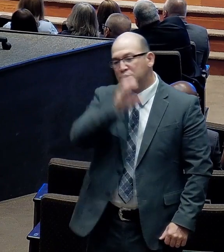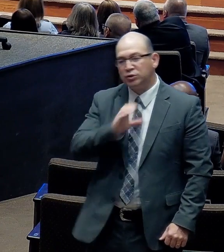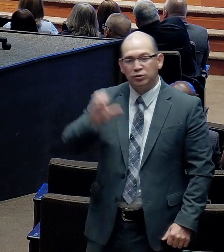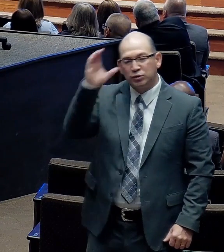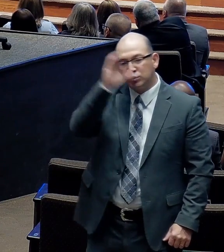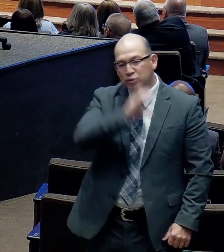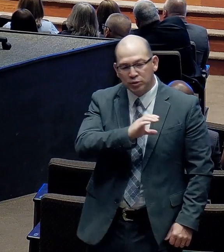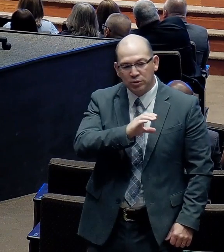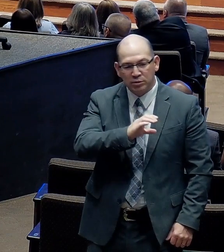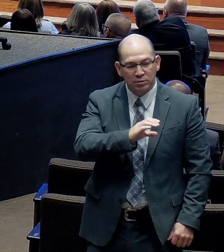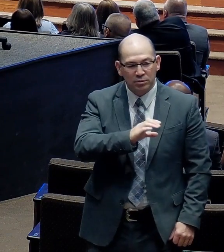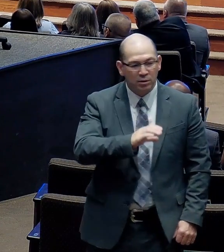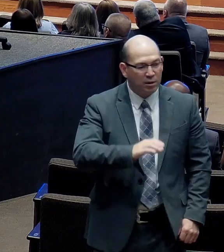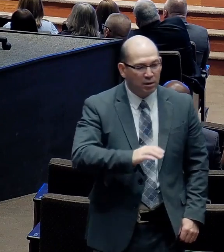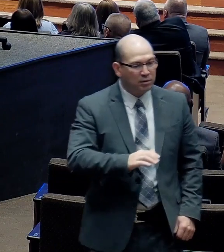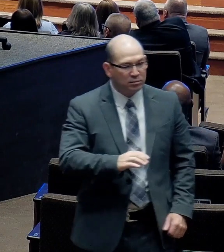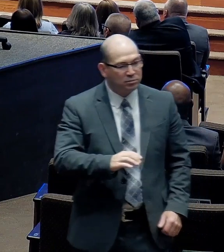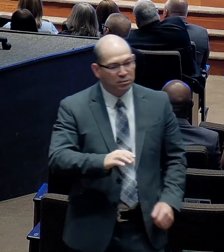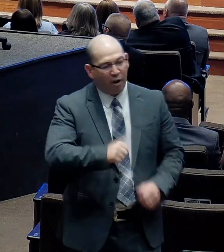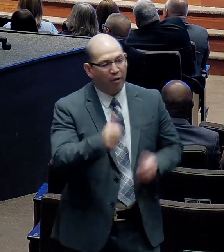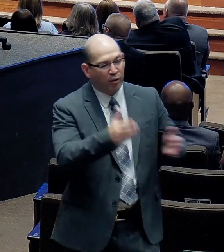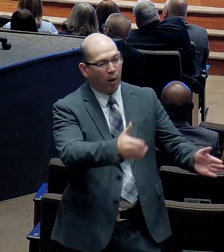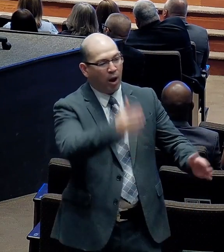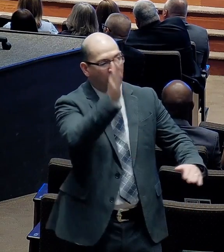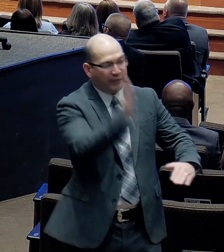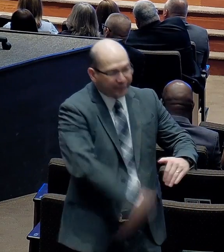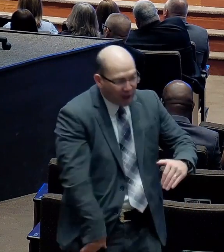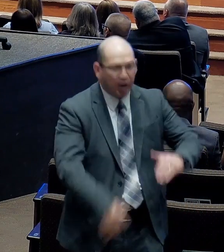than. The preaching. Of the word of God. Amen.